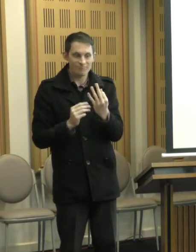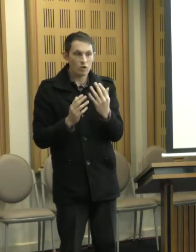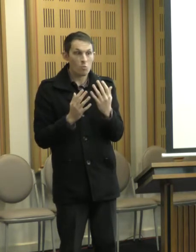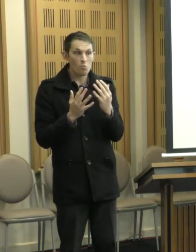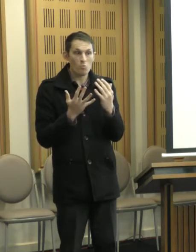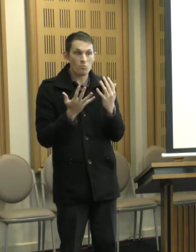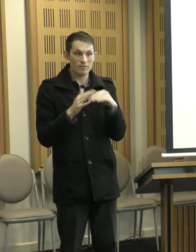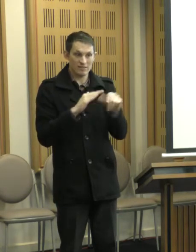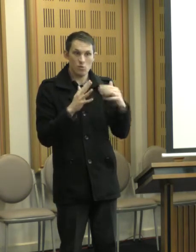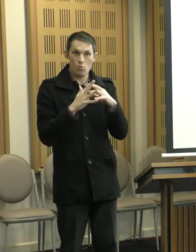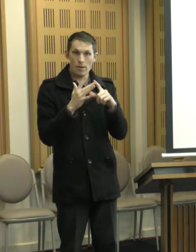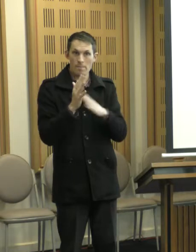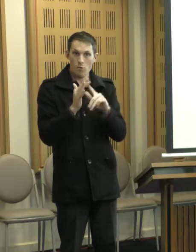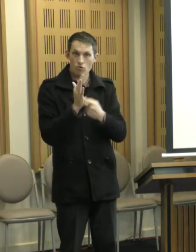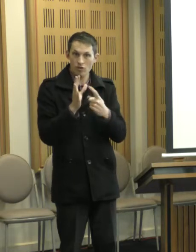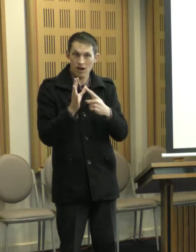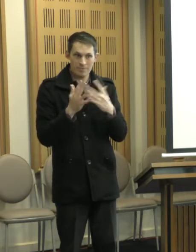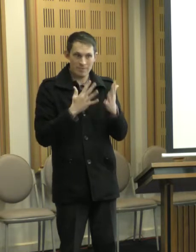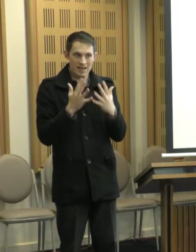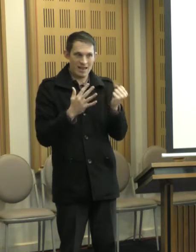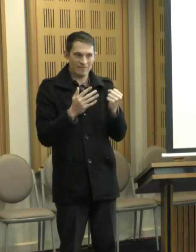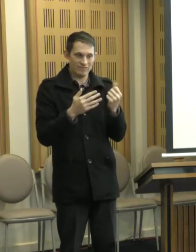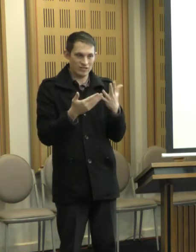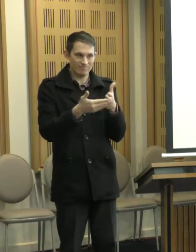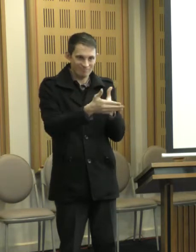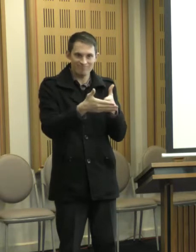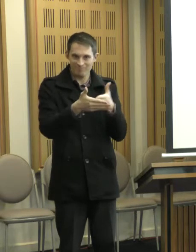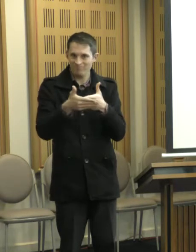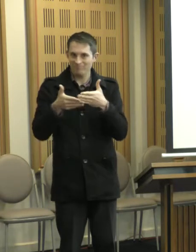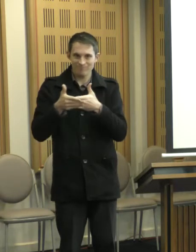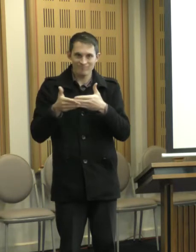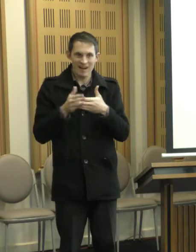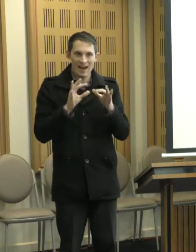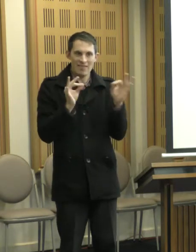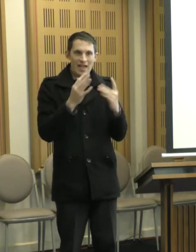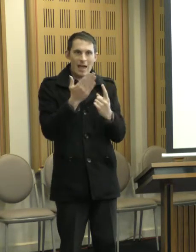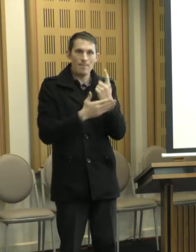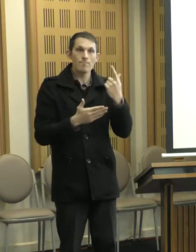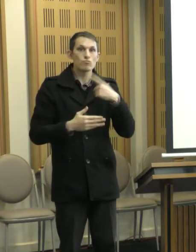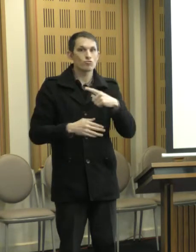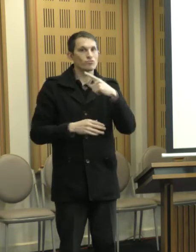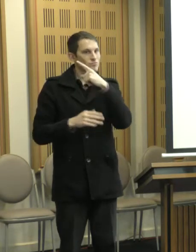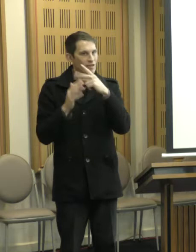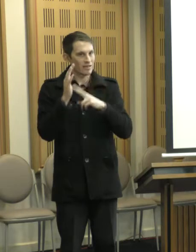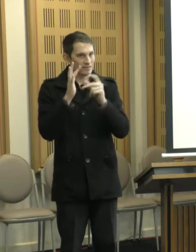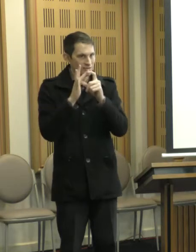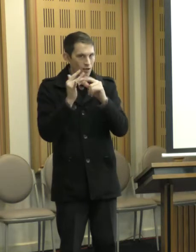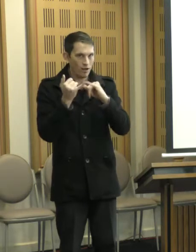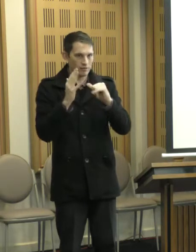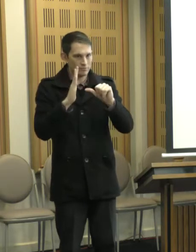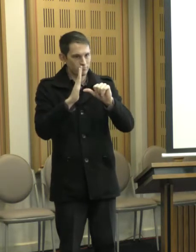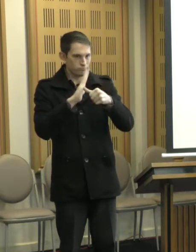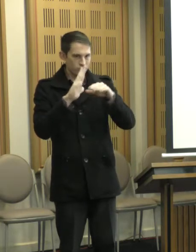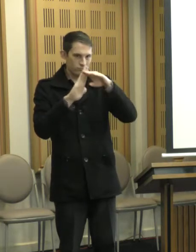uh, nothing can happen, because the NDIS is so stringent important in